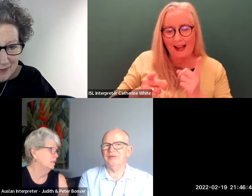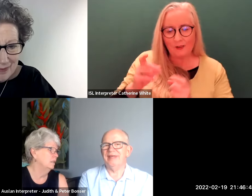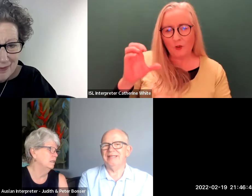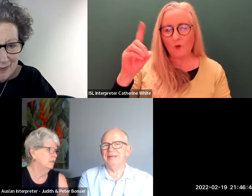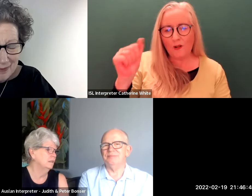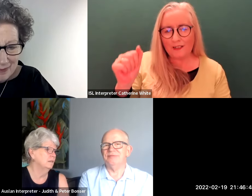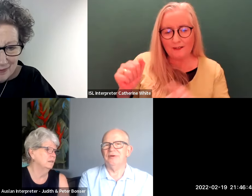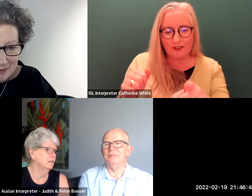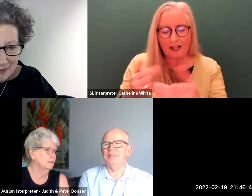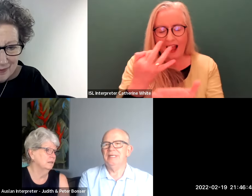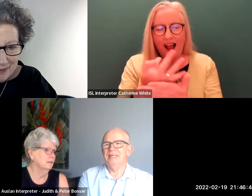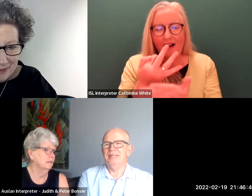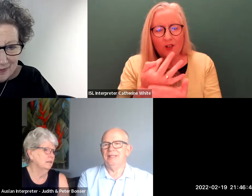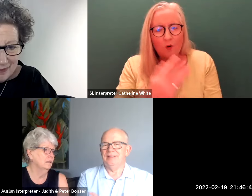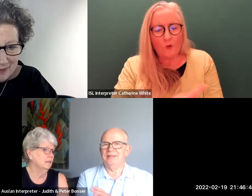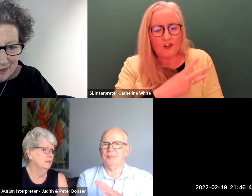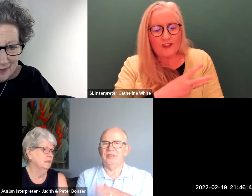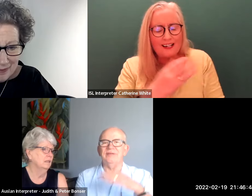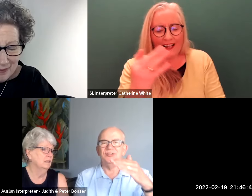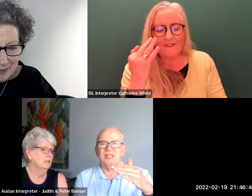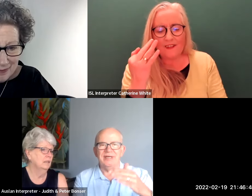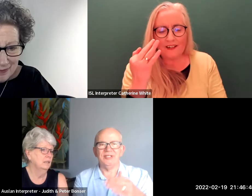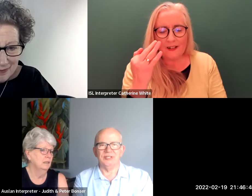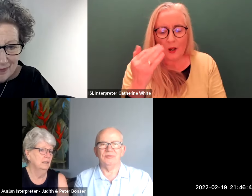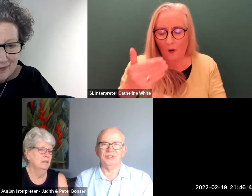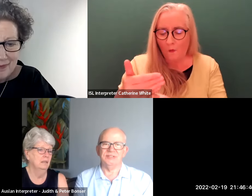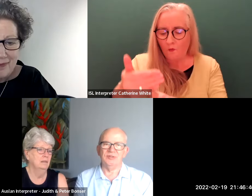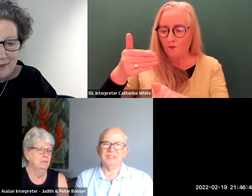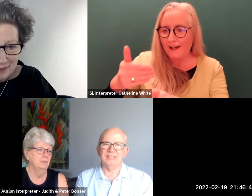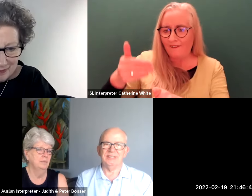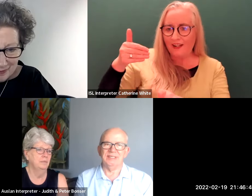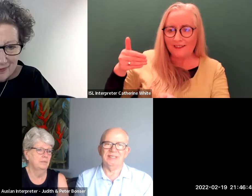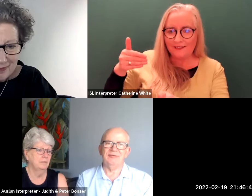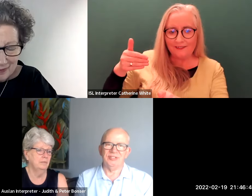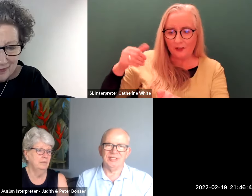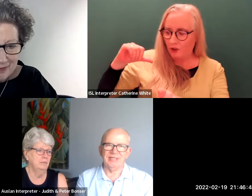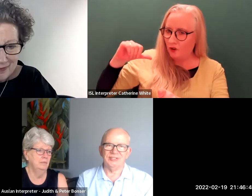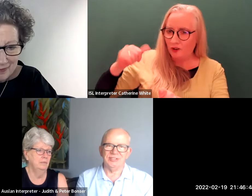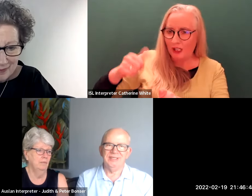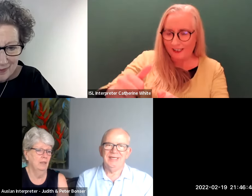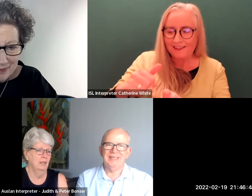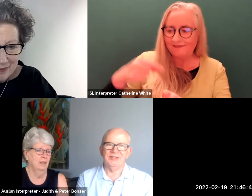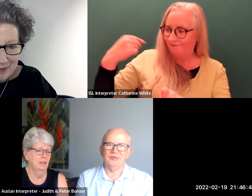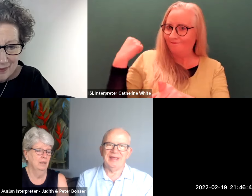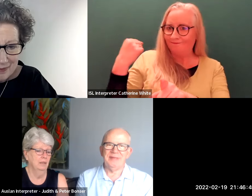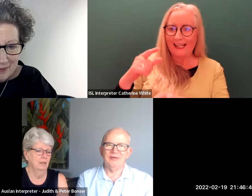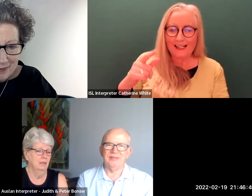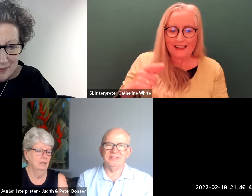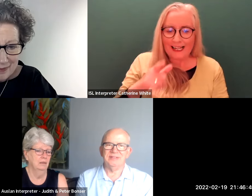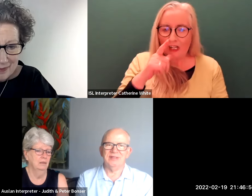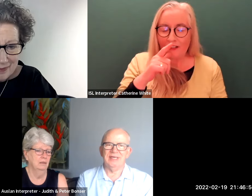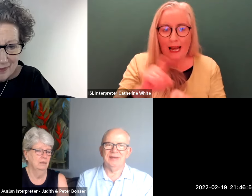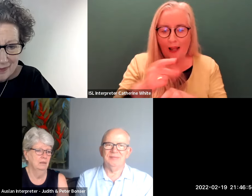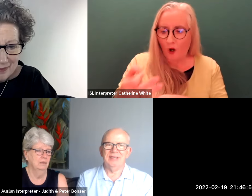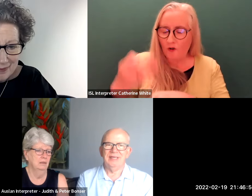too if that comes from the previous generation which is mostly a hearing generation so the grandparents